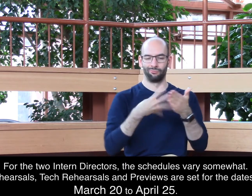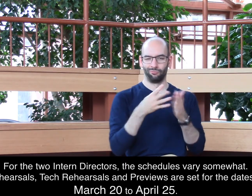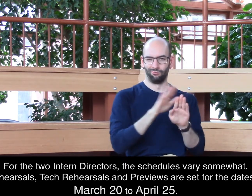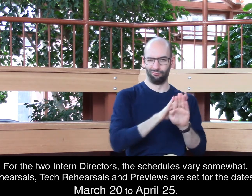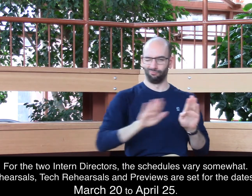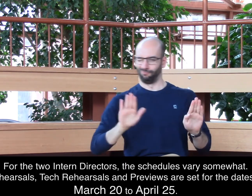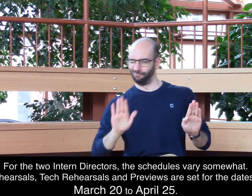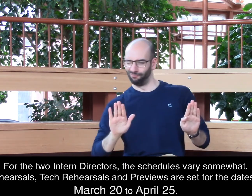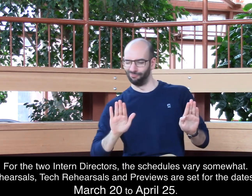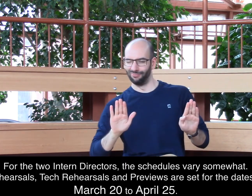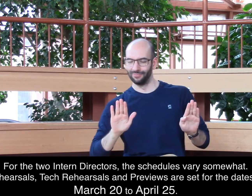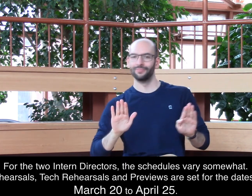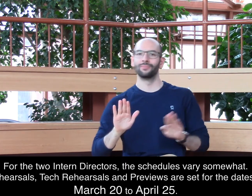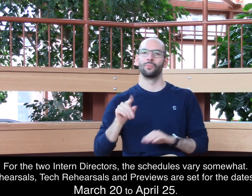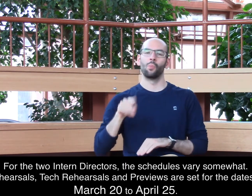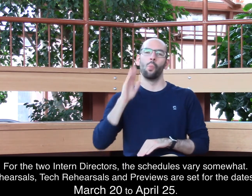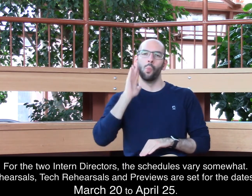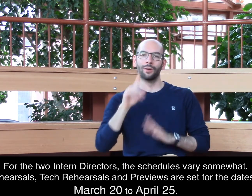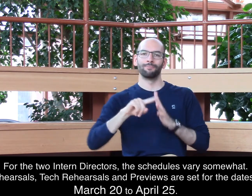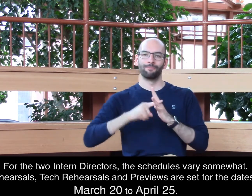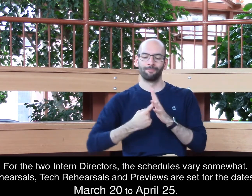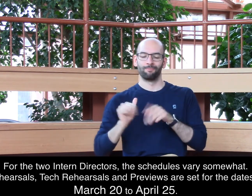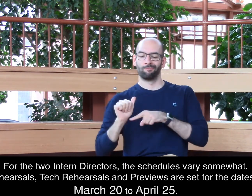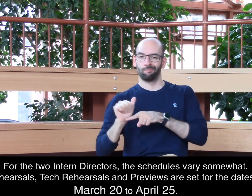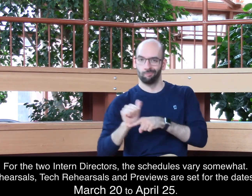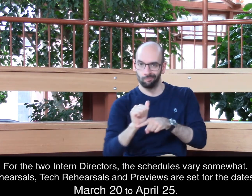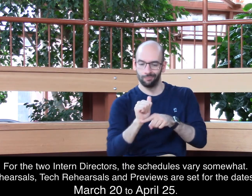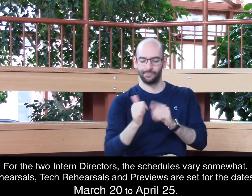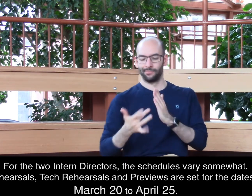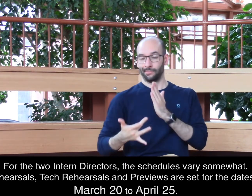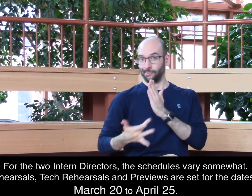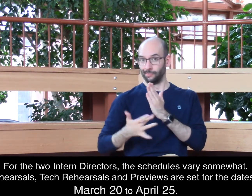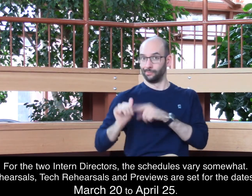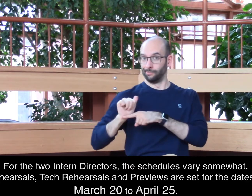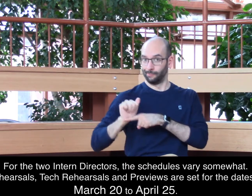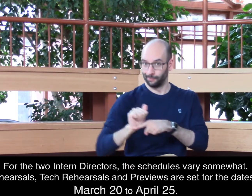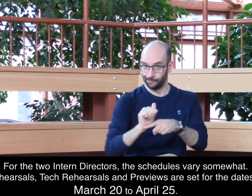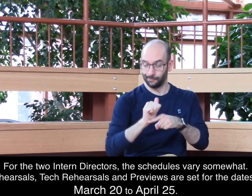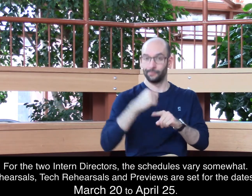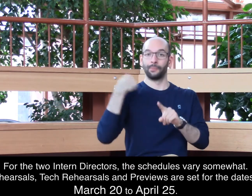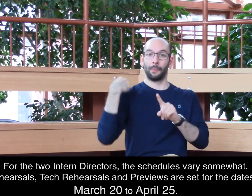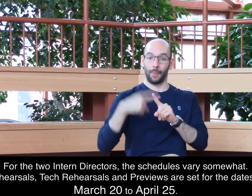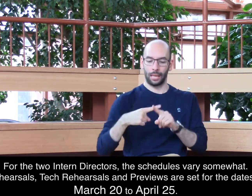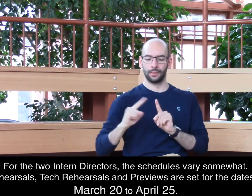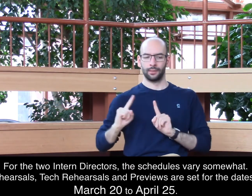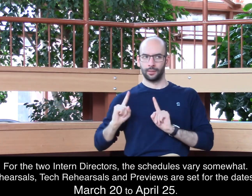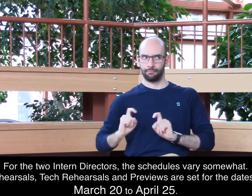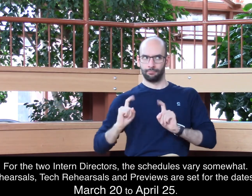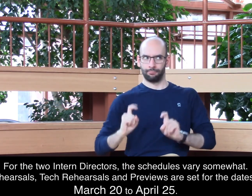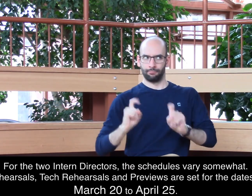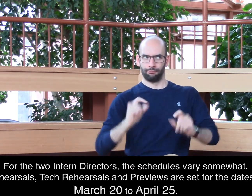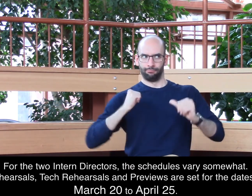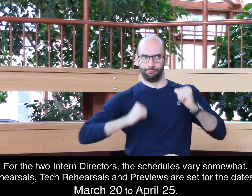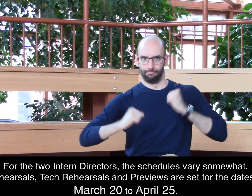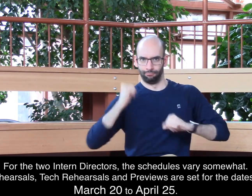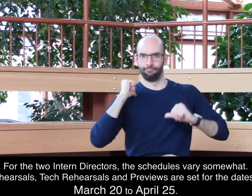Rehearsals, tech rehearsals, and previews are set for the dates of